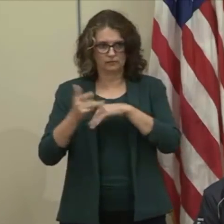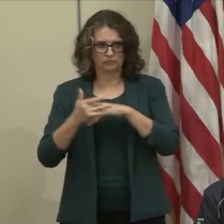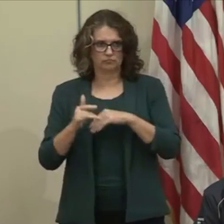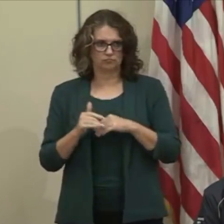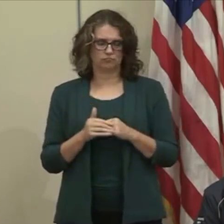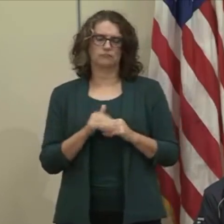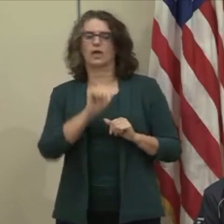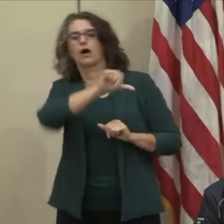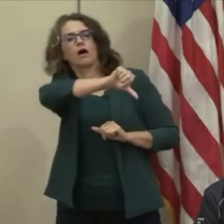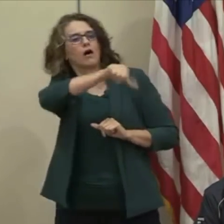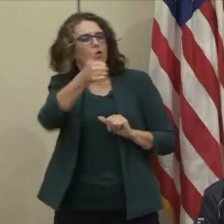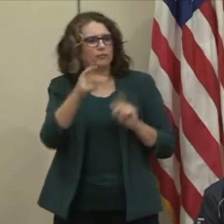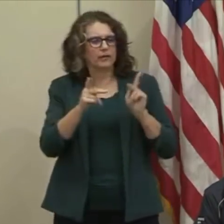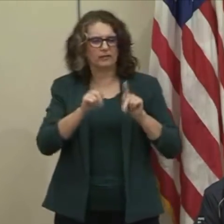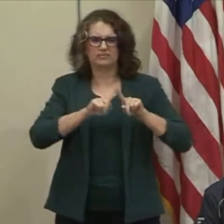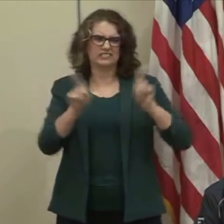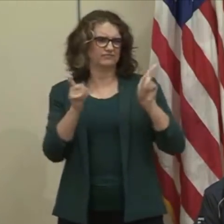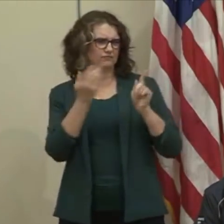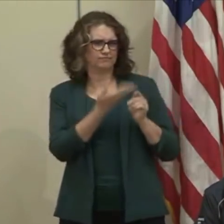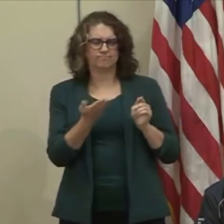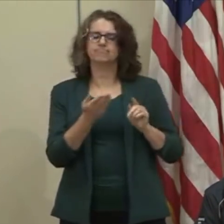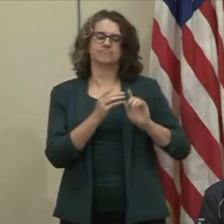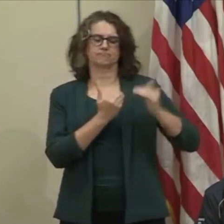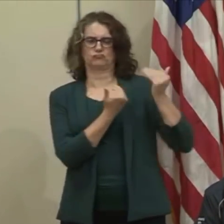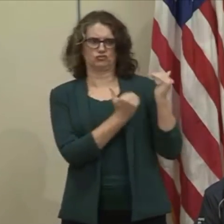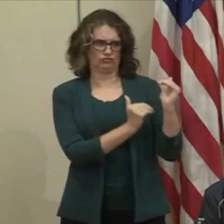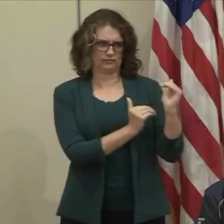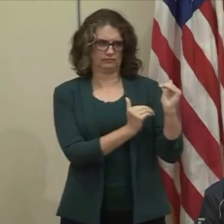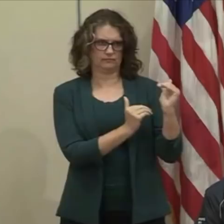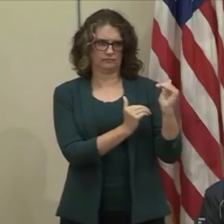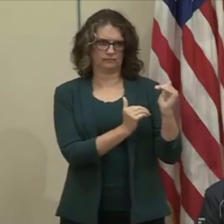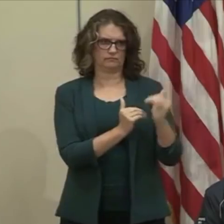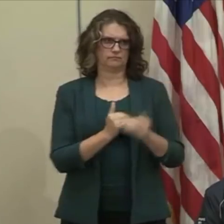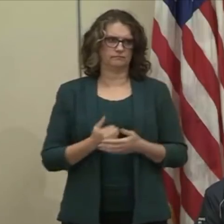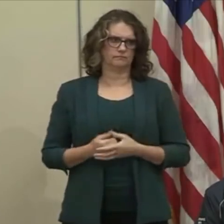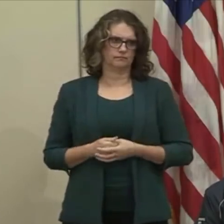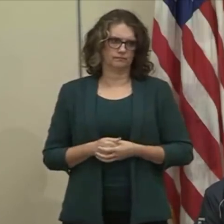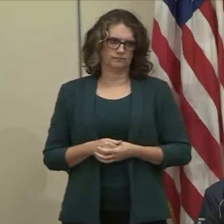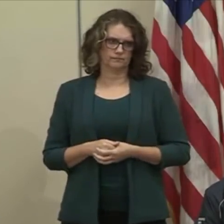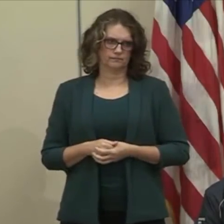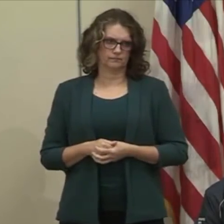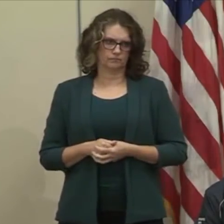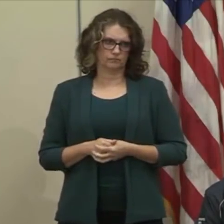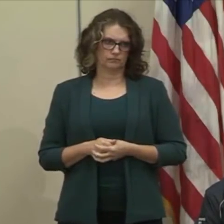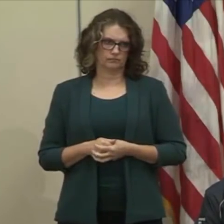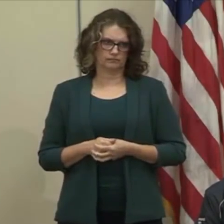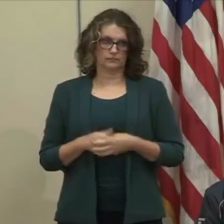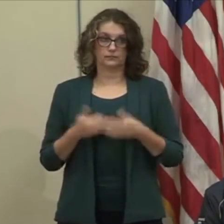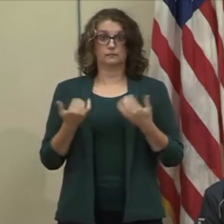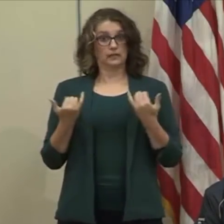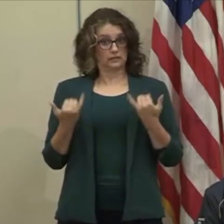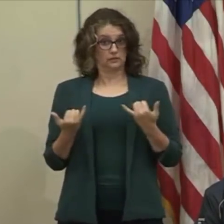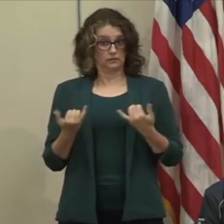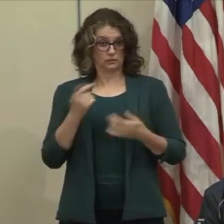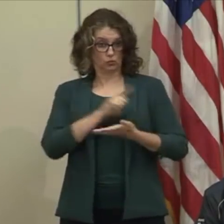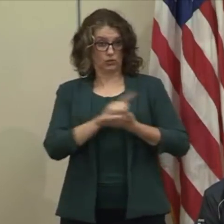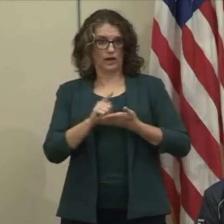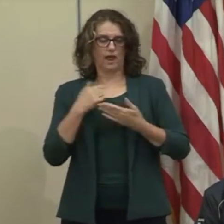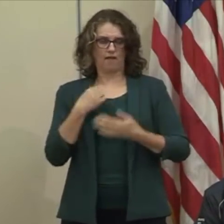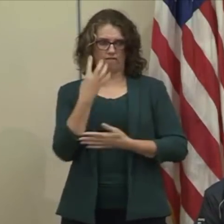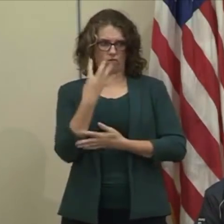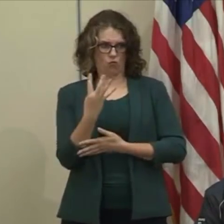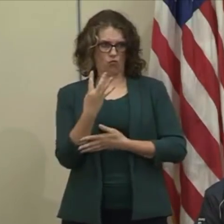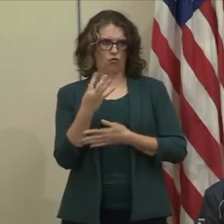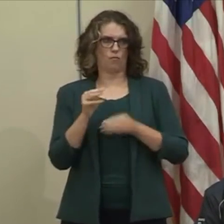This week, we will have four mobile testing sites up and running around our state. We will have